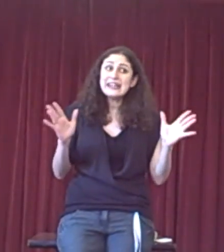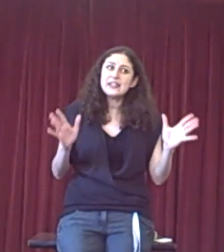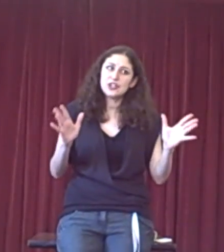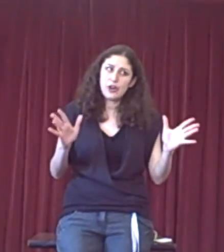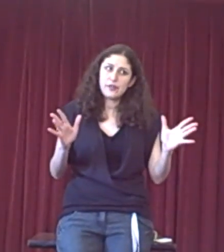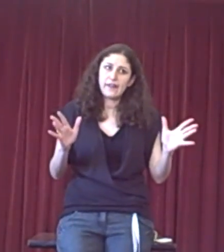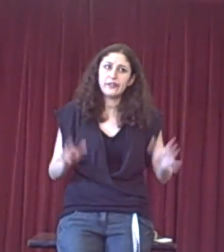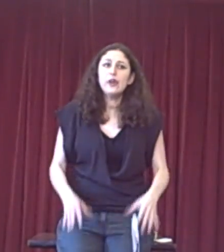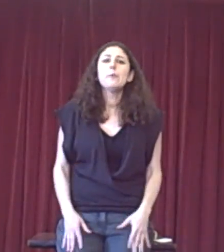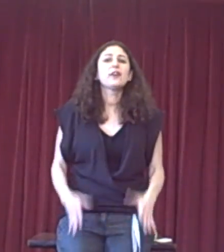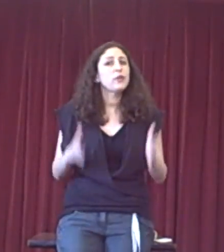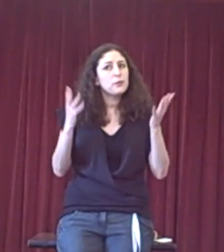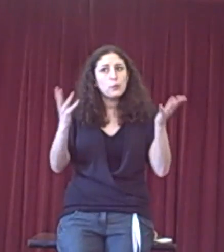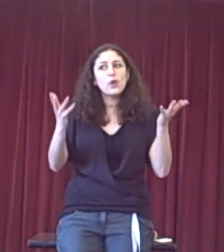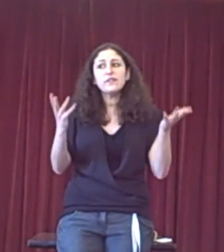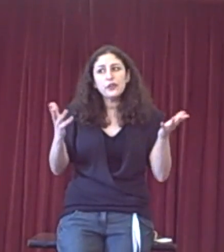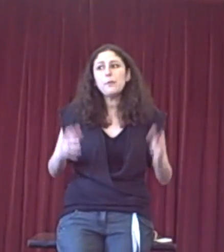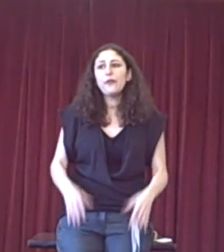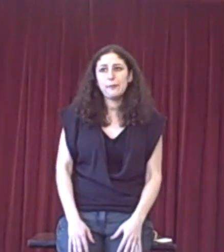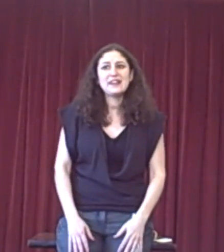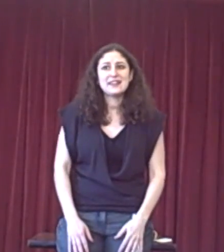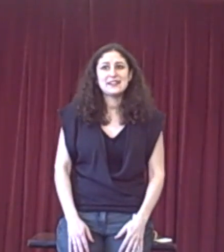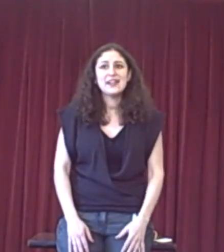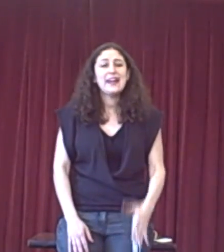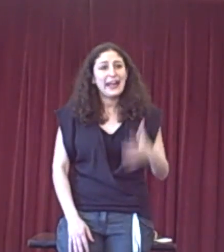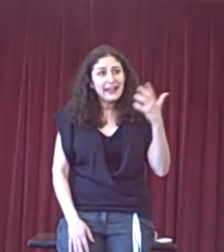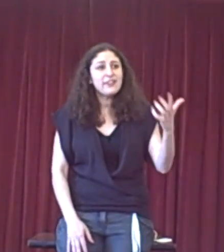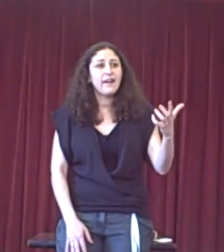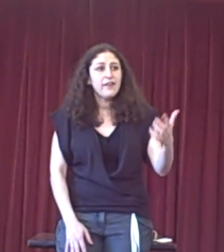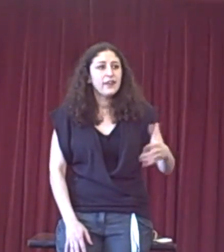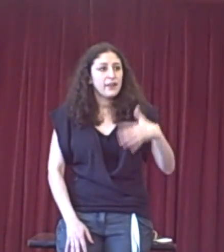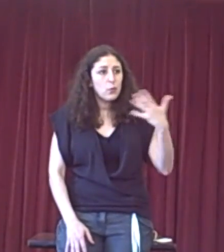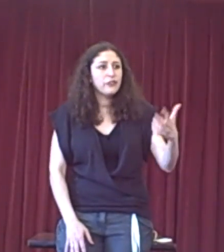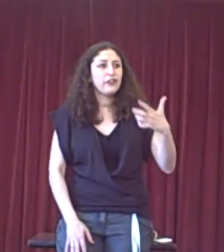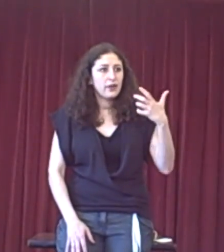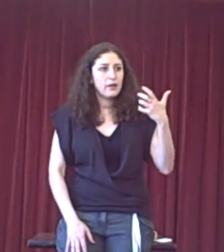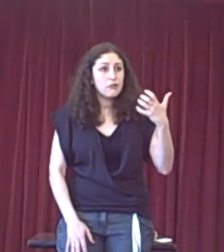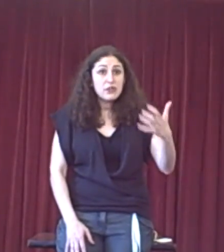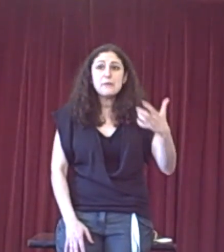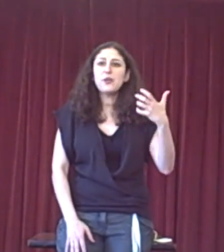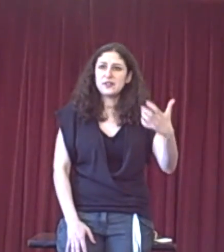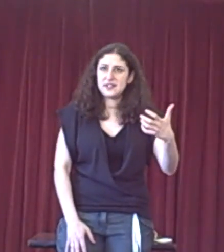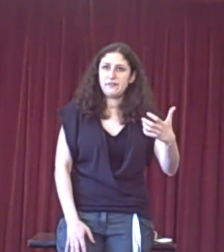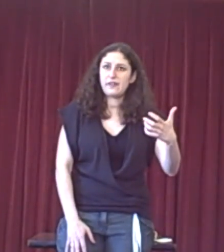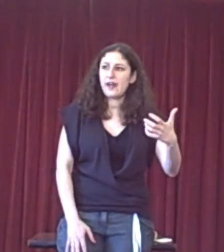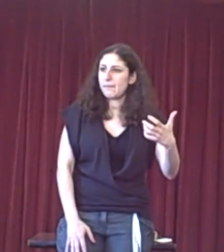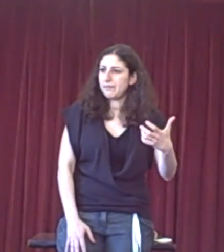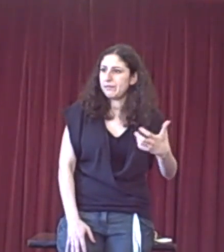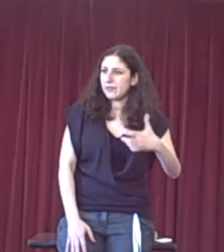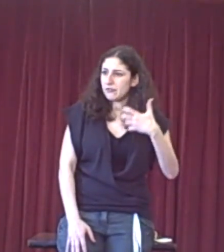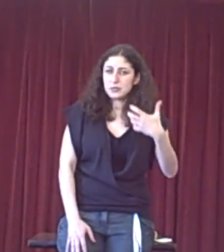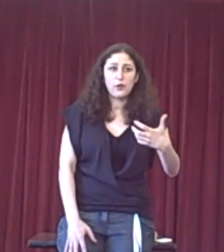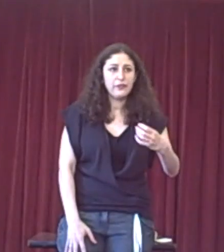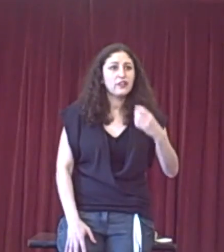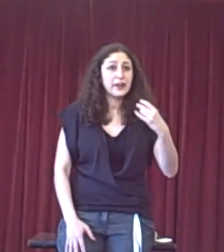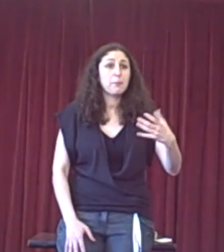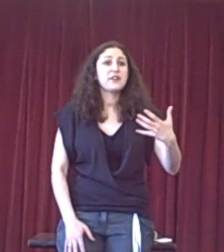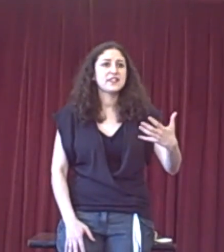need to know this, because there's one of two possibilities. Either they want a really punitive response, like prison,